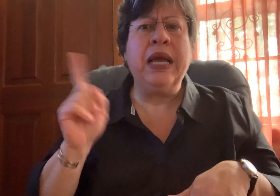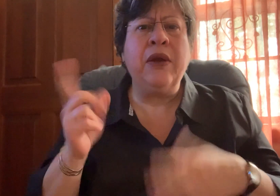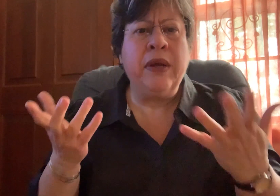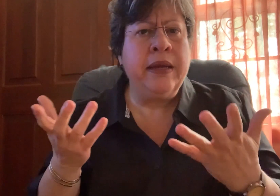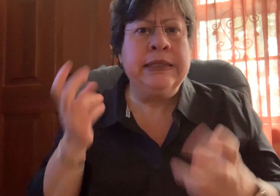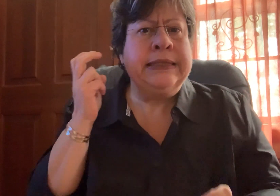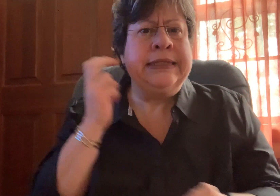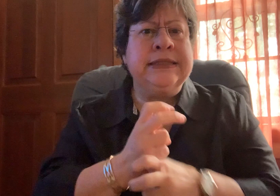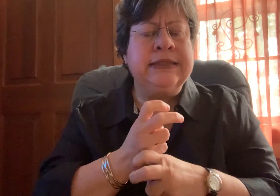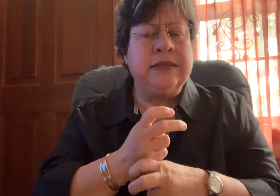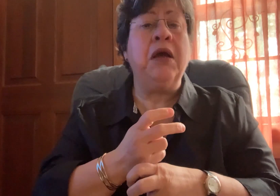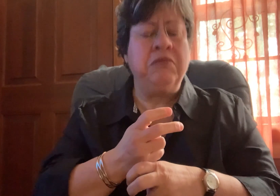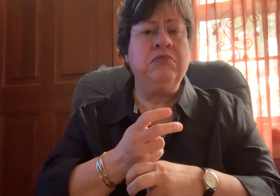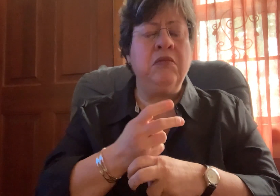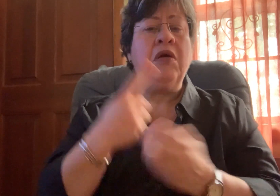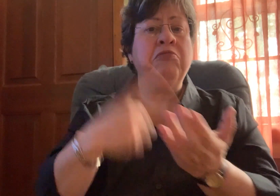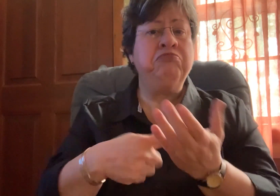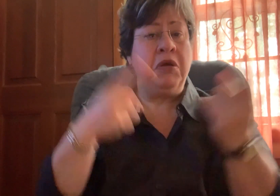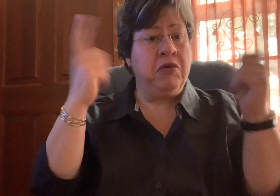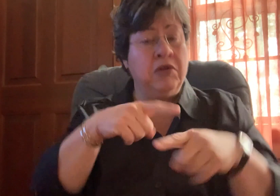youth were out there and we wanted to find them.